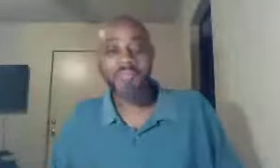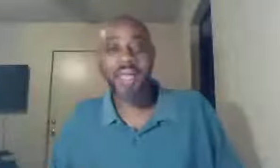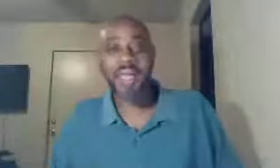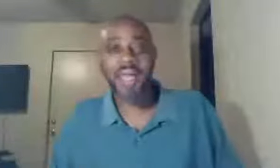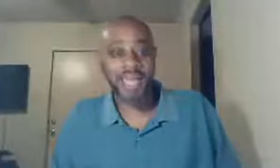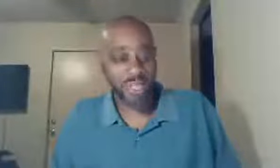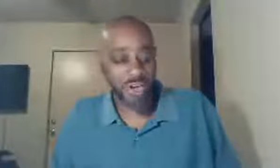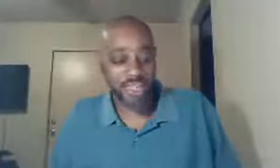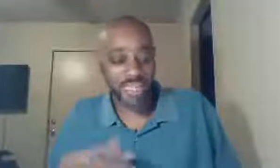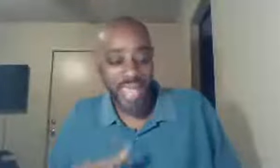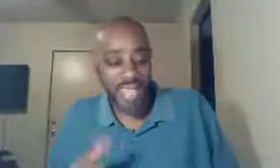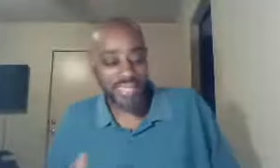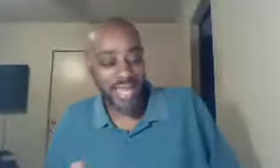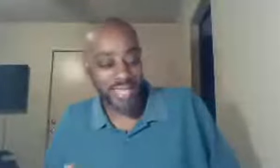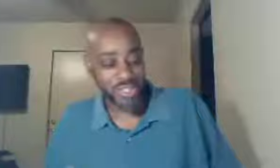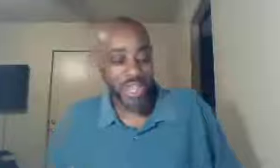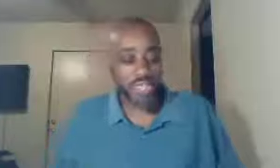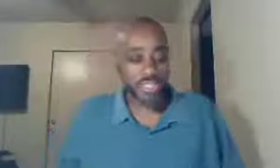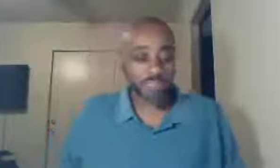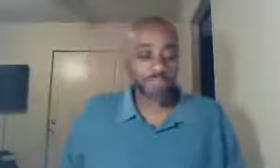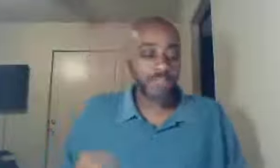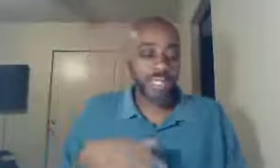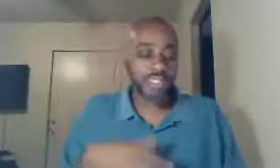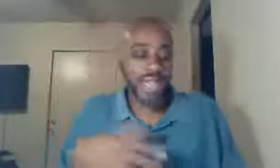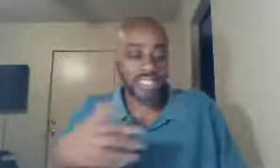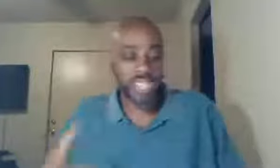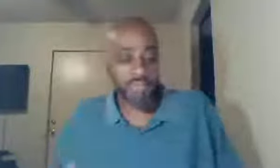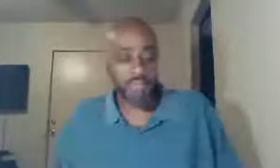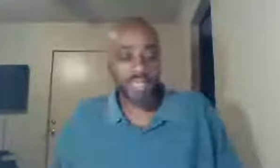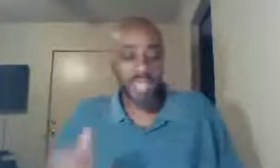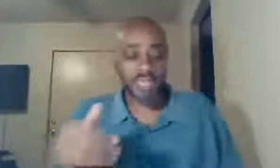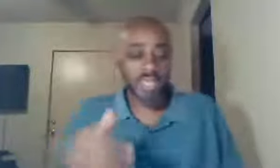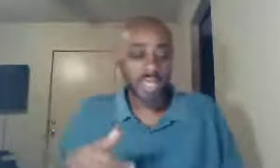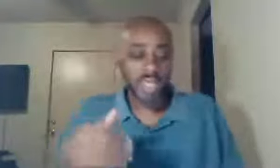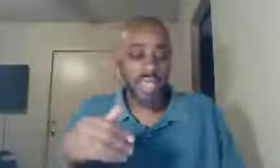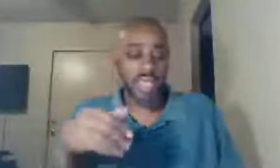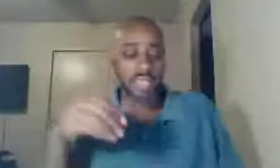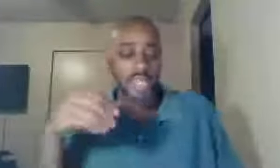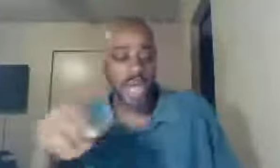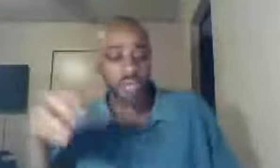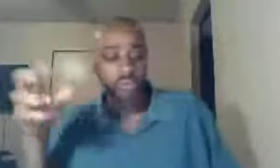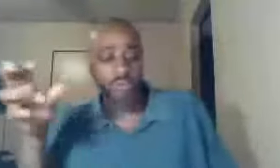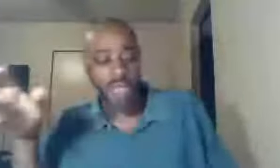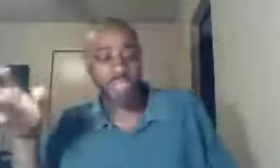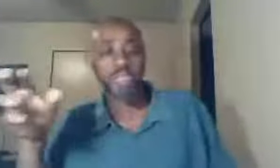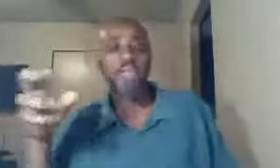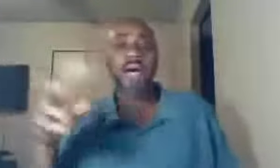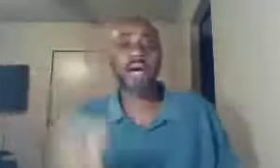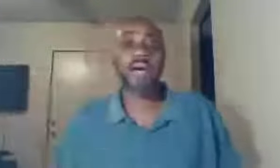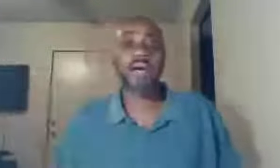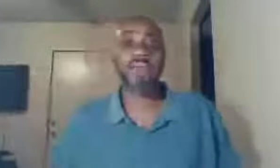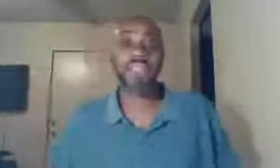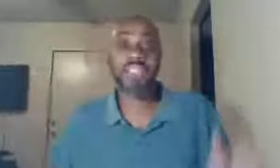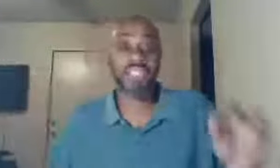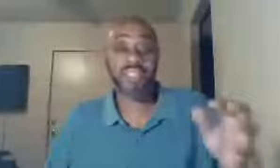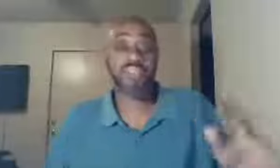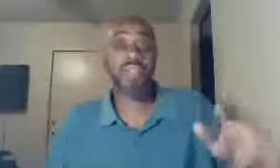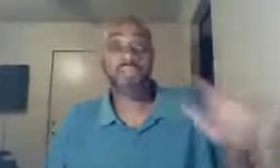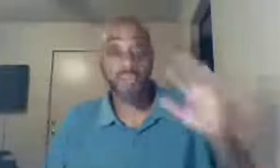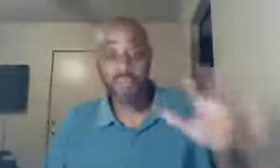not encouraging, anti-education, he is not championing, tolerable measure, of dissonance, from